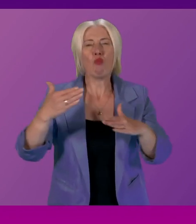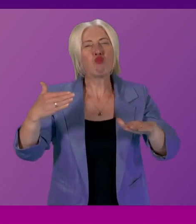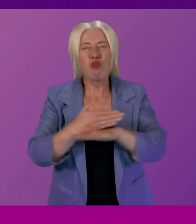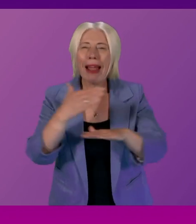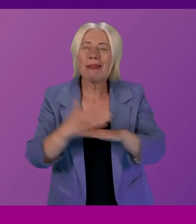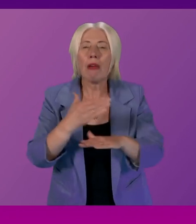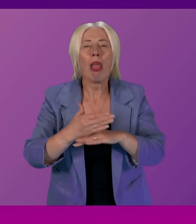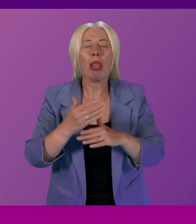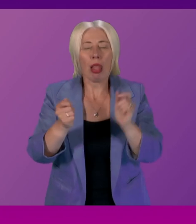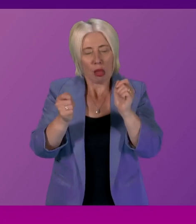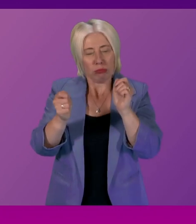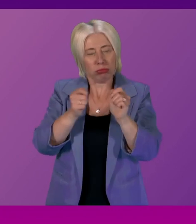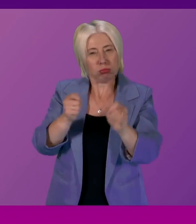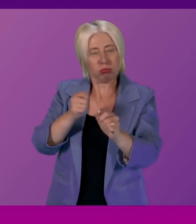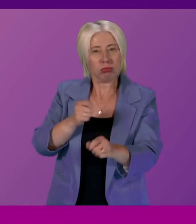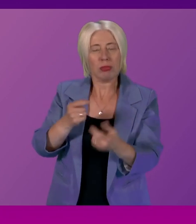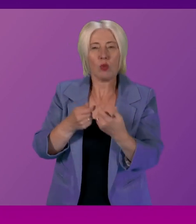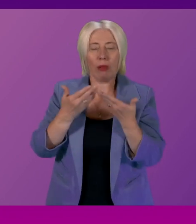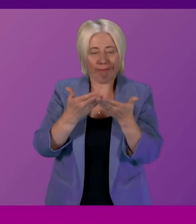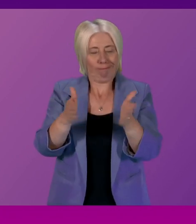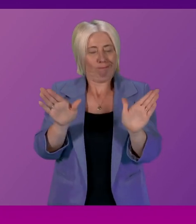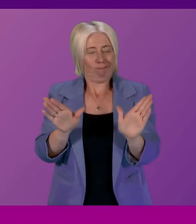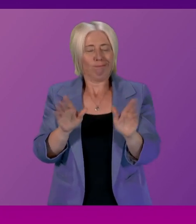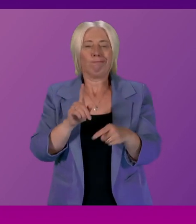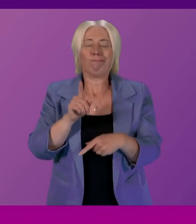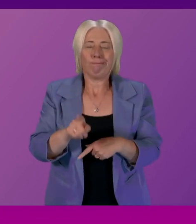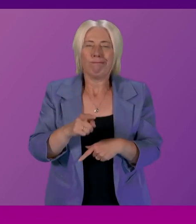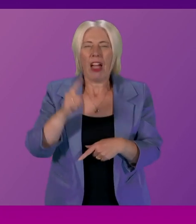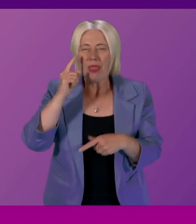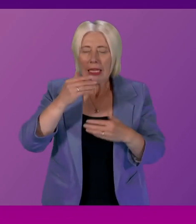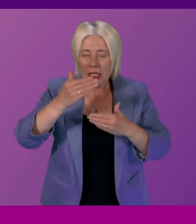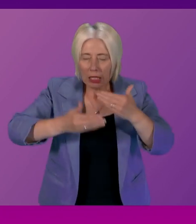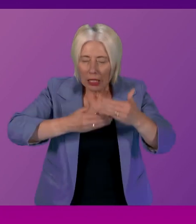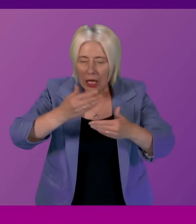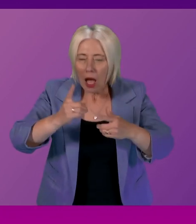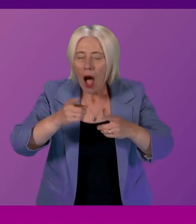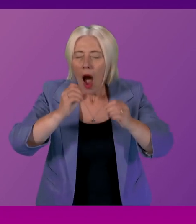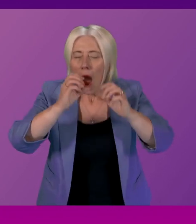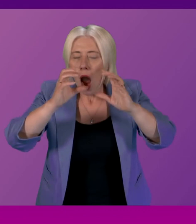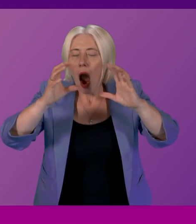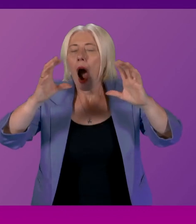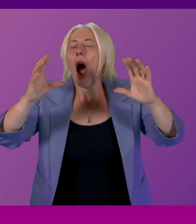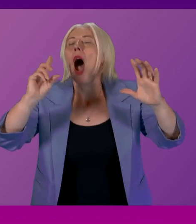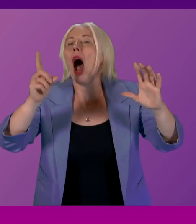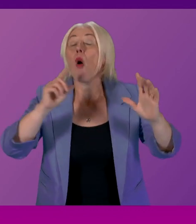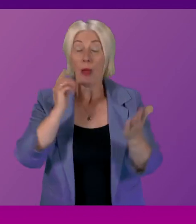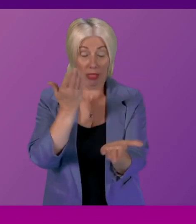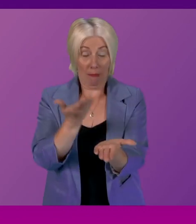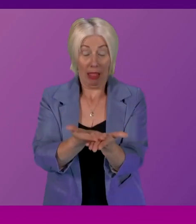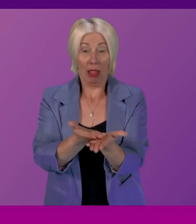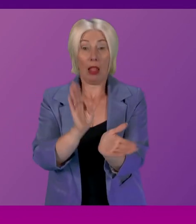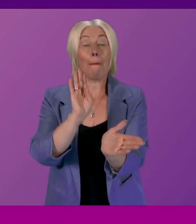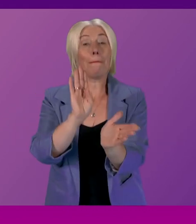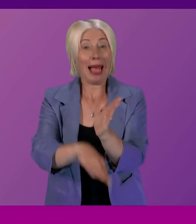of the adjustment of the scope of the duty I suppose that will become clearer over time once the bill has actually passed and the duty